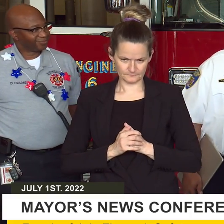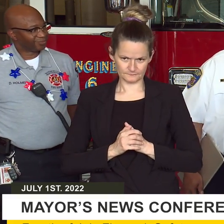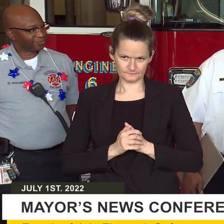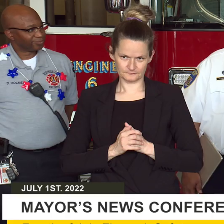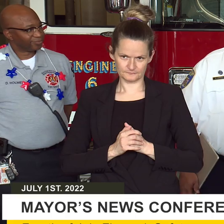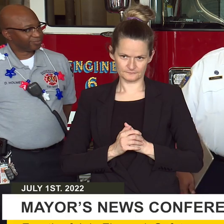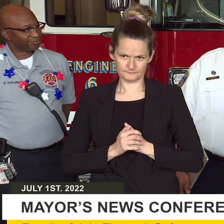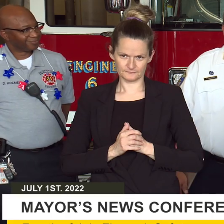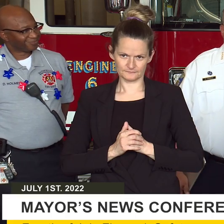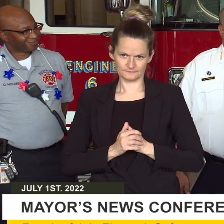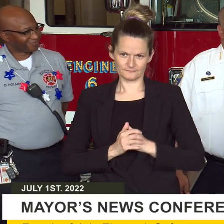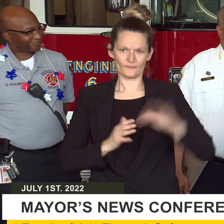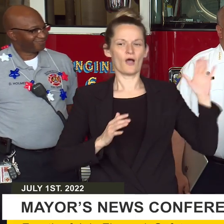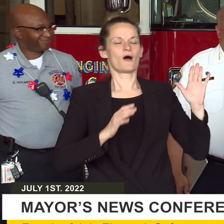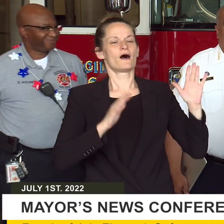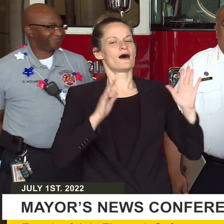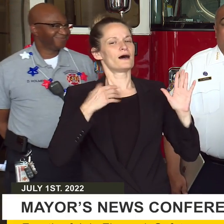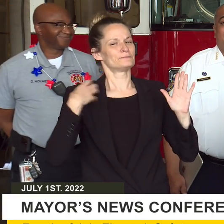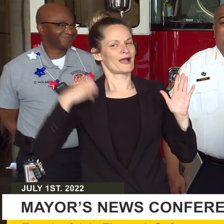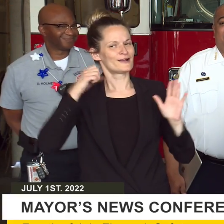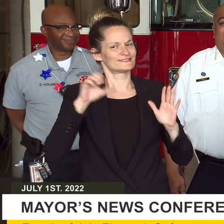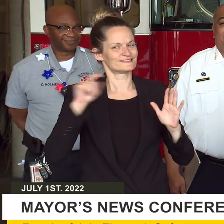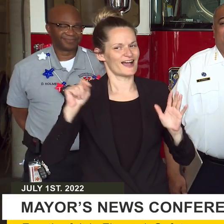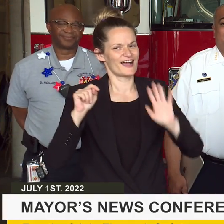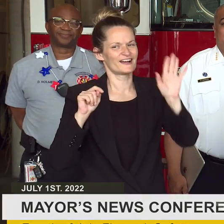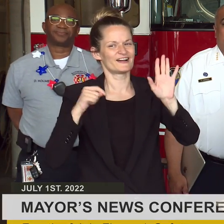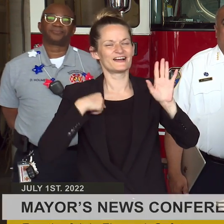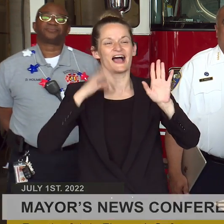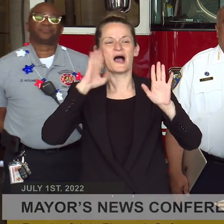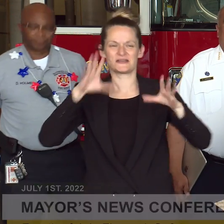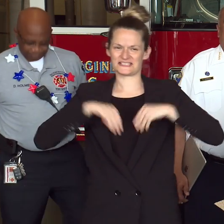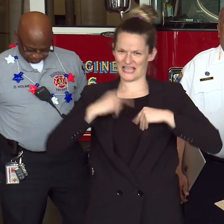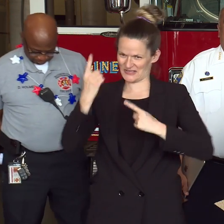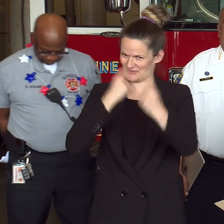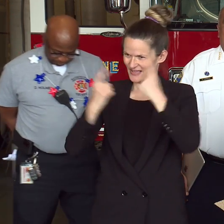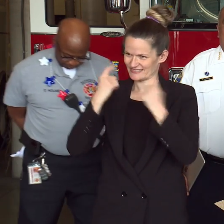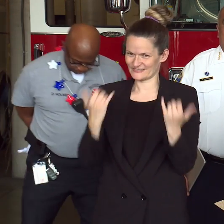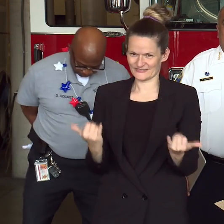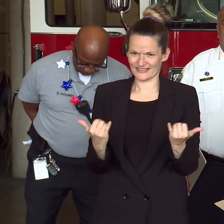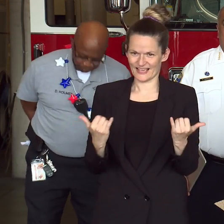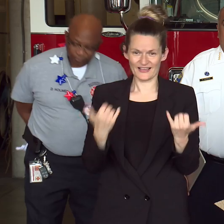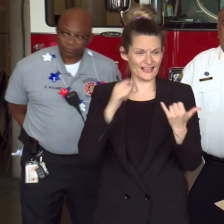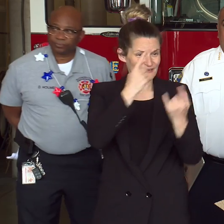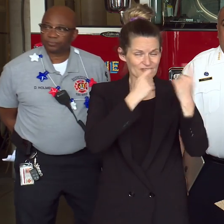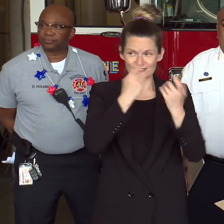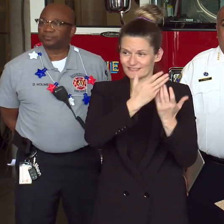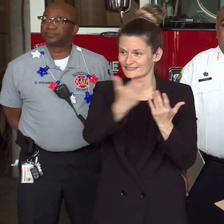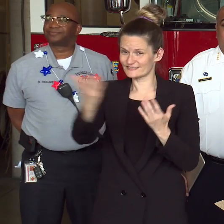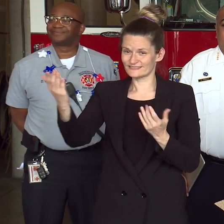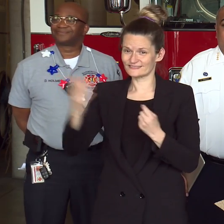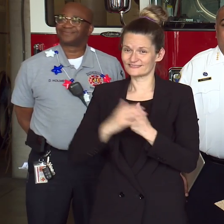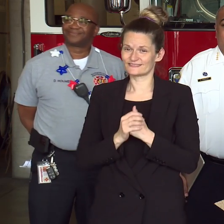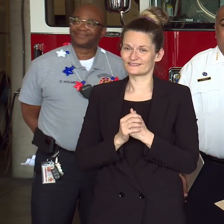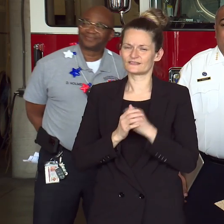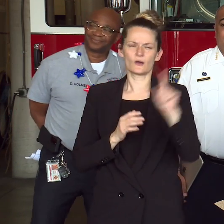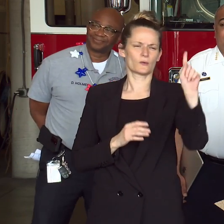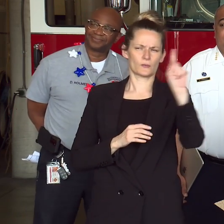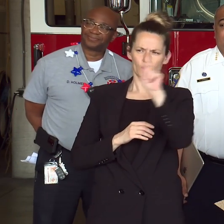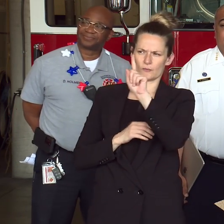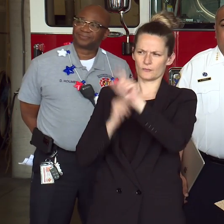Well, I'll take it. Now we'll take questions. Questions, anybody? Hold on one second.